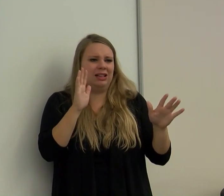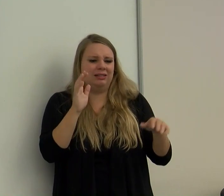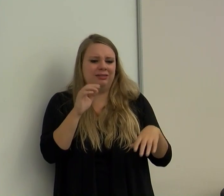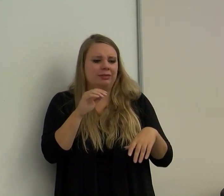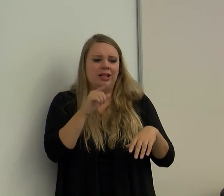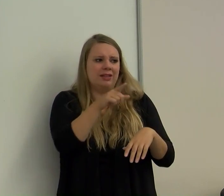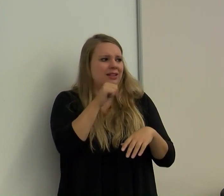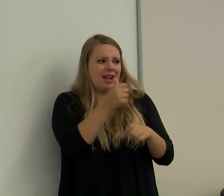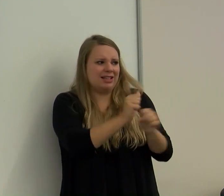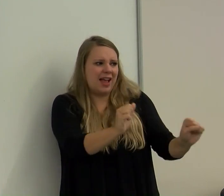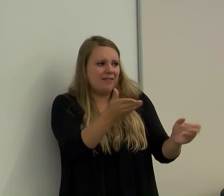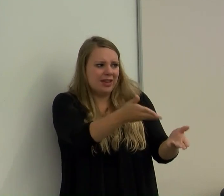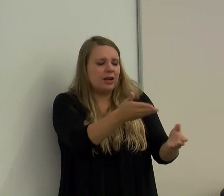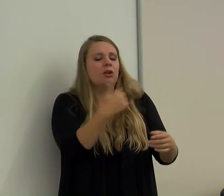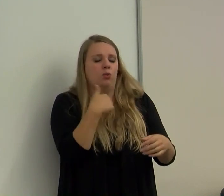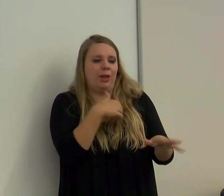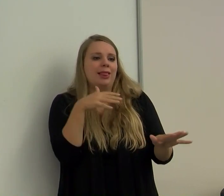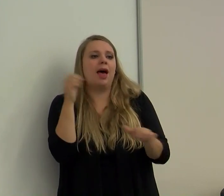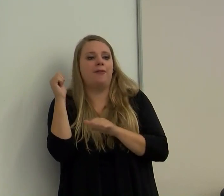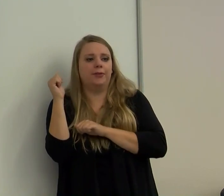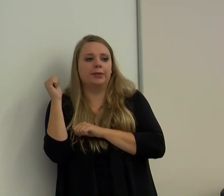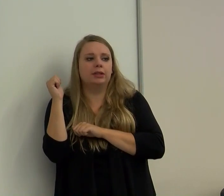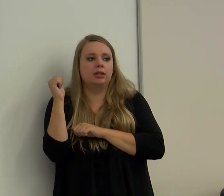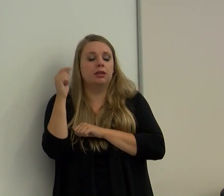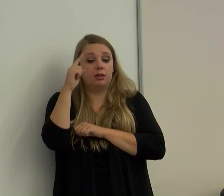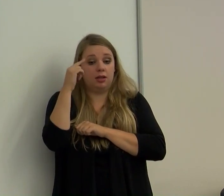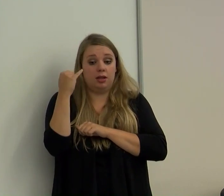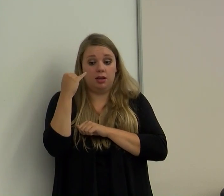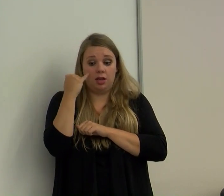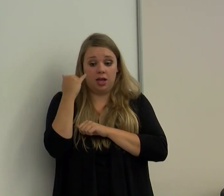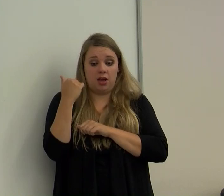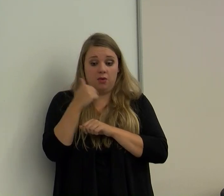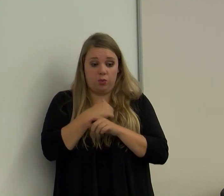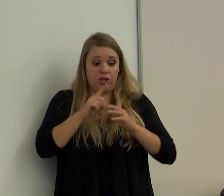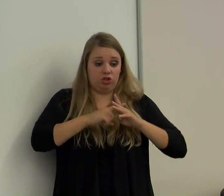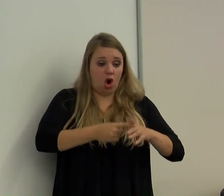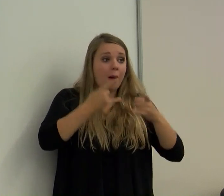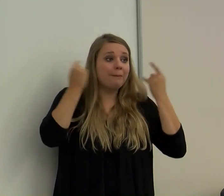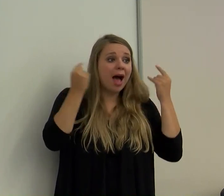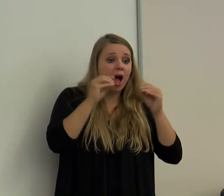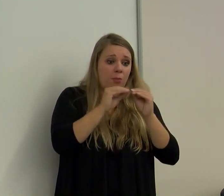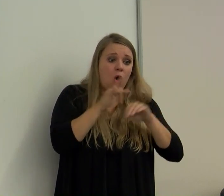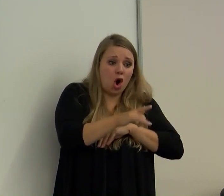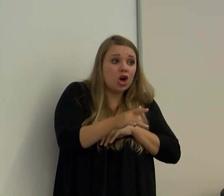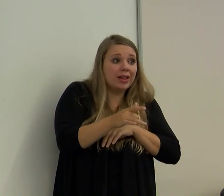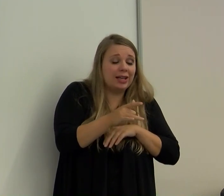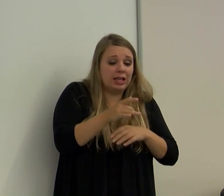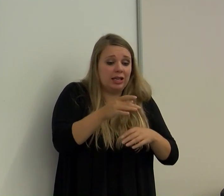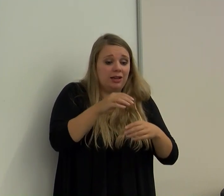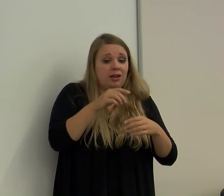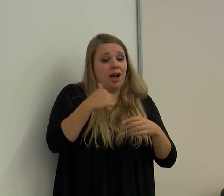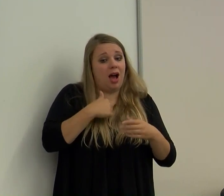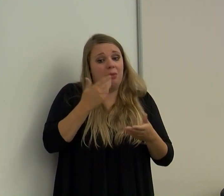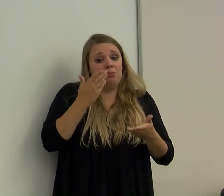weren't being safe. So we left. I think if we had a mask up earlier, I'd probably still have my wife today.